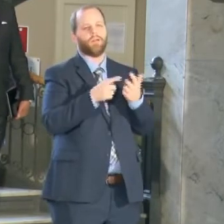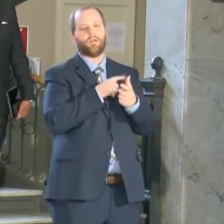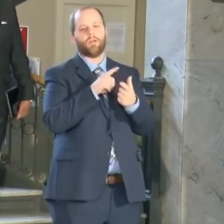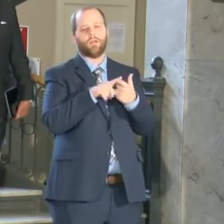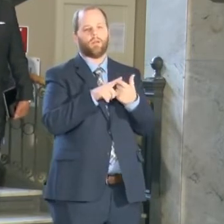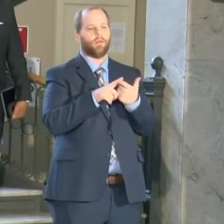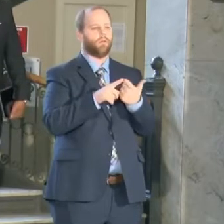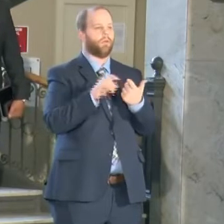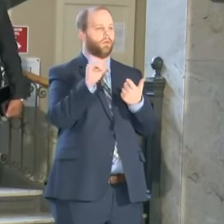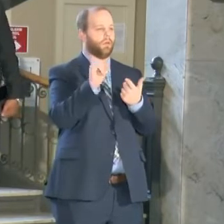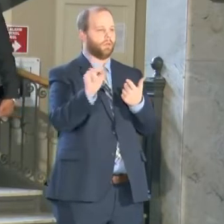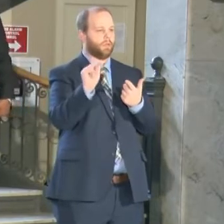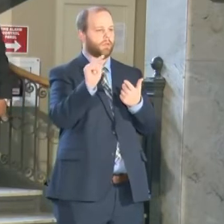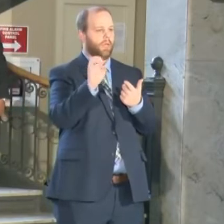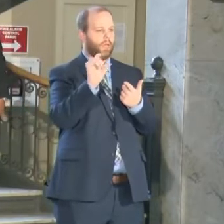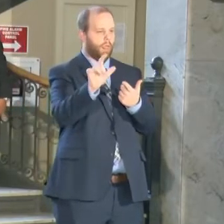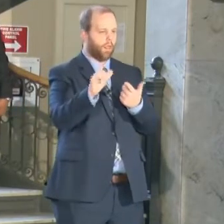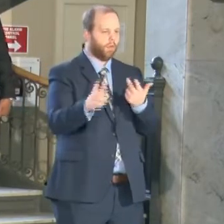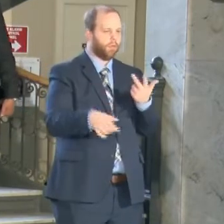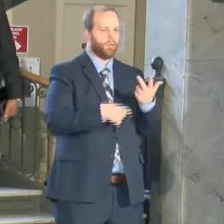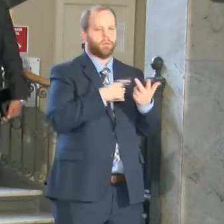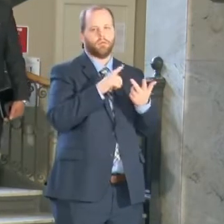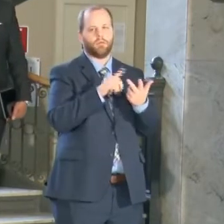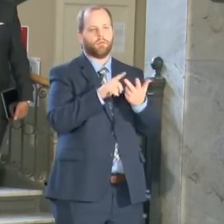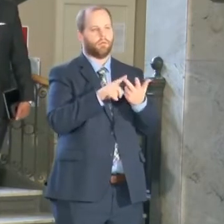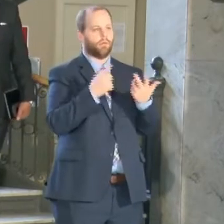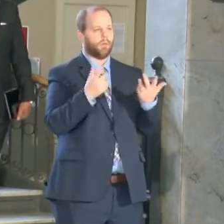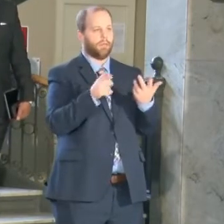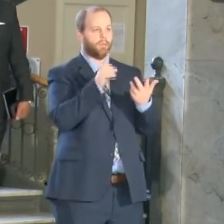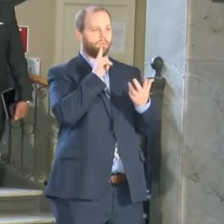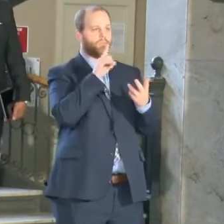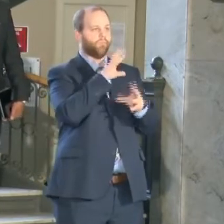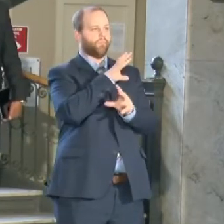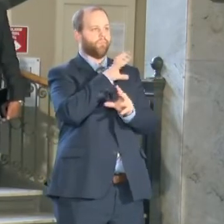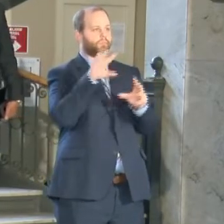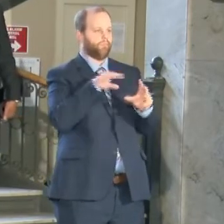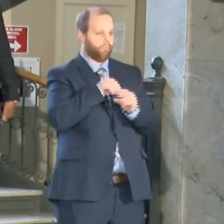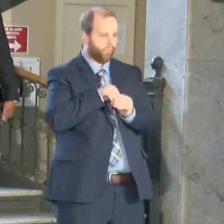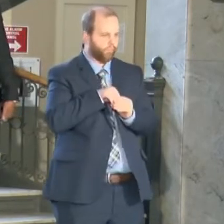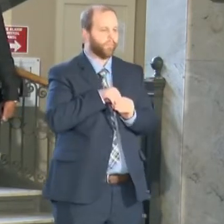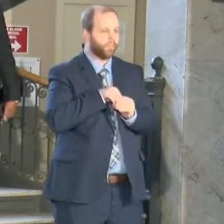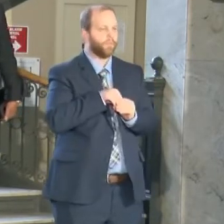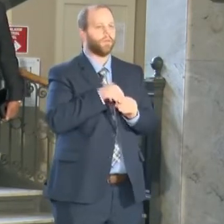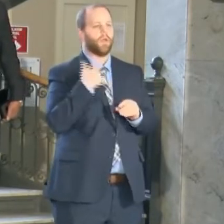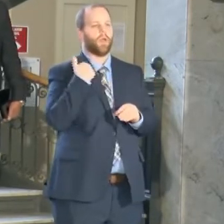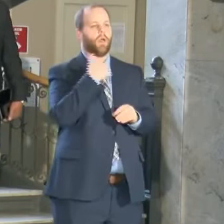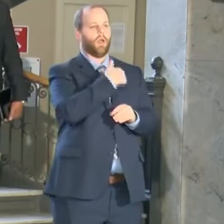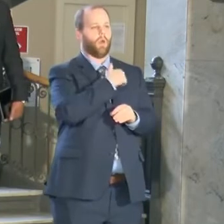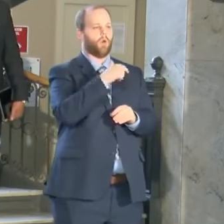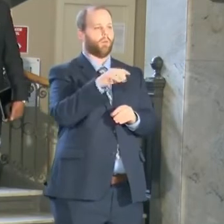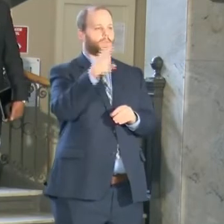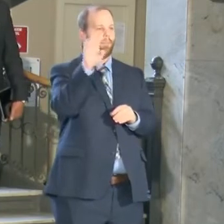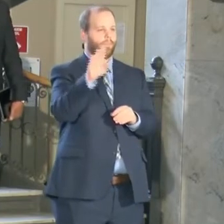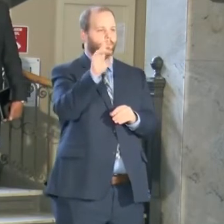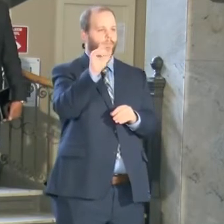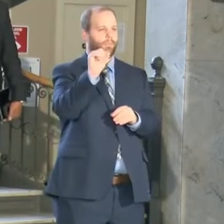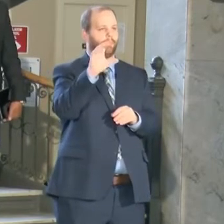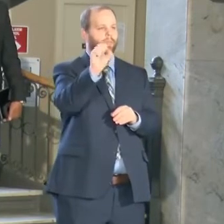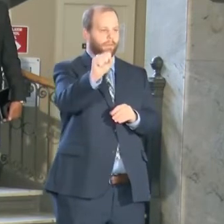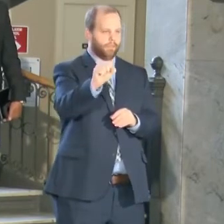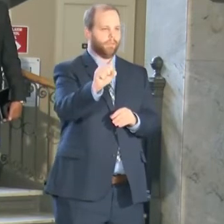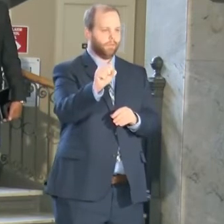our property crime detectives, everybody. It's an all-inclusive. Our statistics, our DDAX and